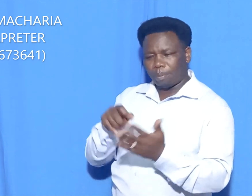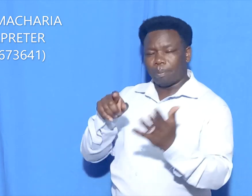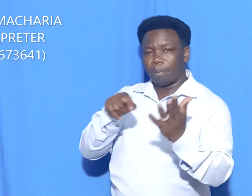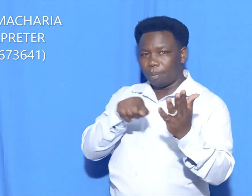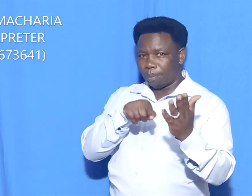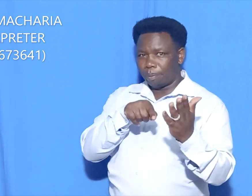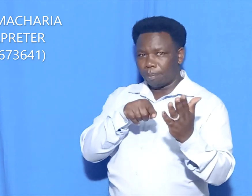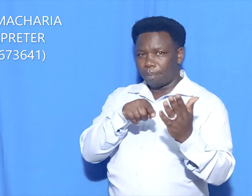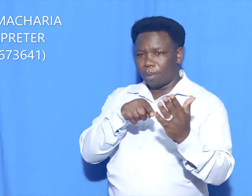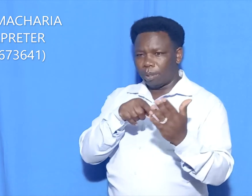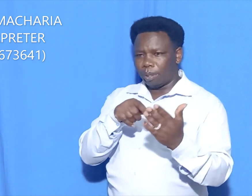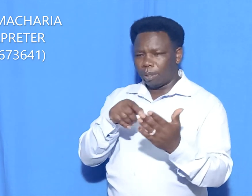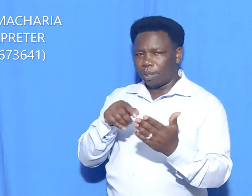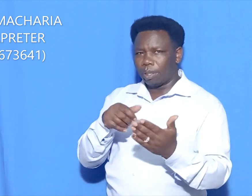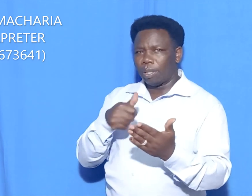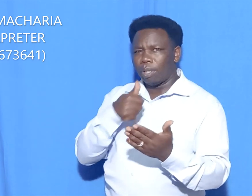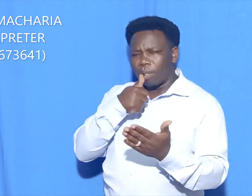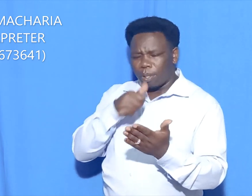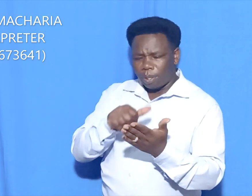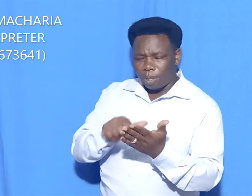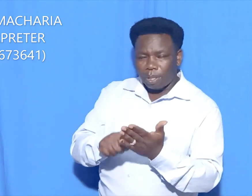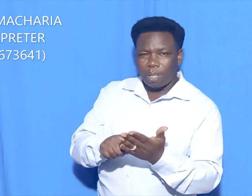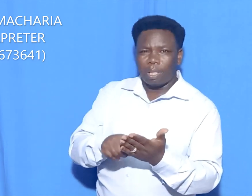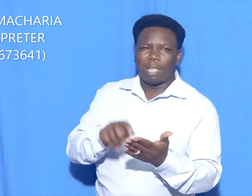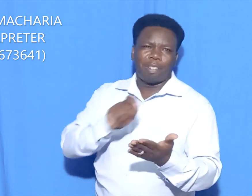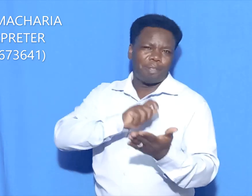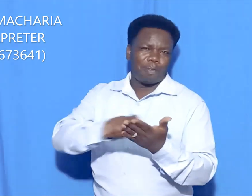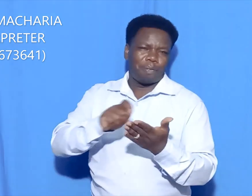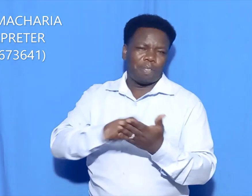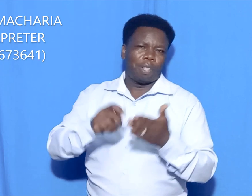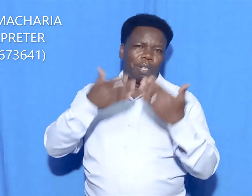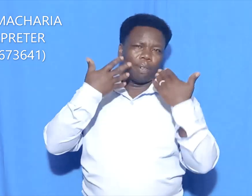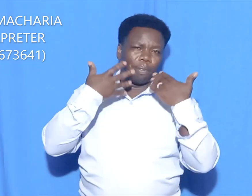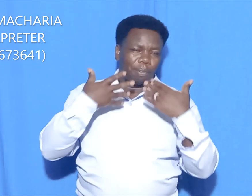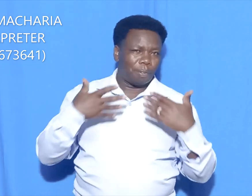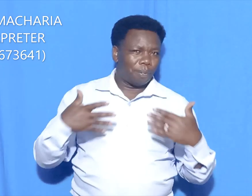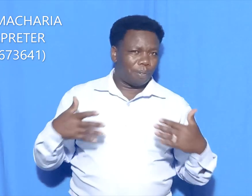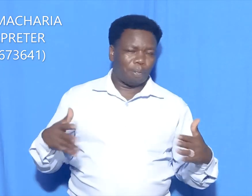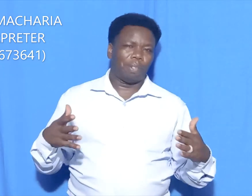jury field admission letter, original documents for verification,